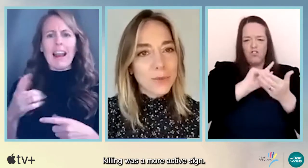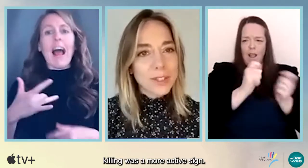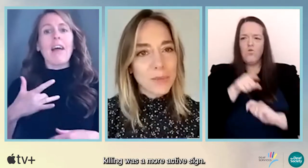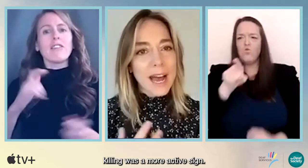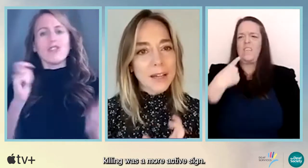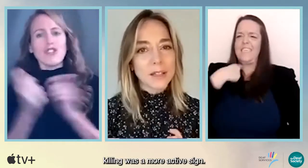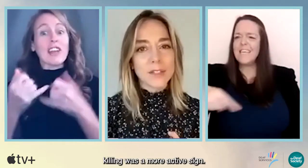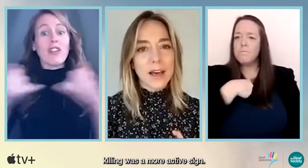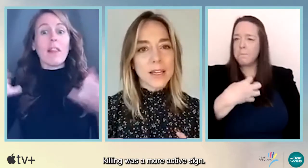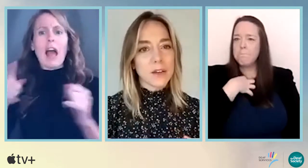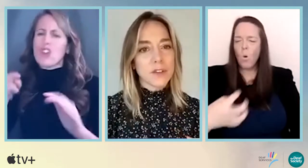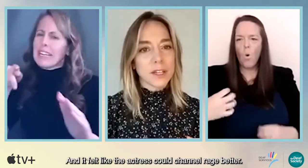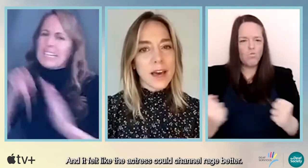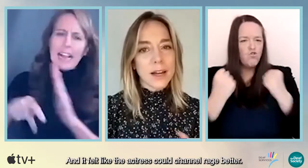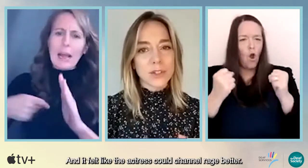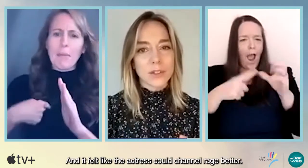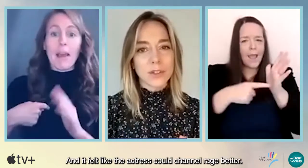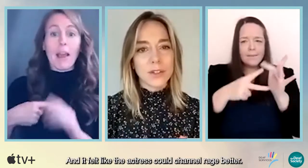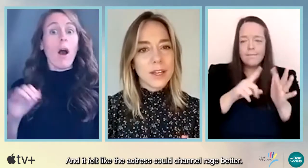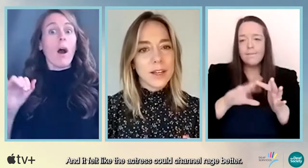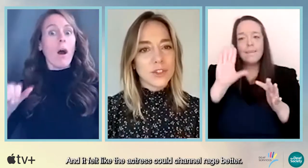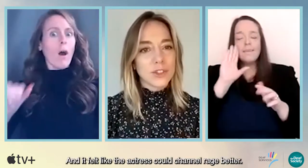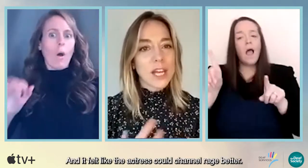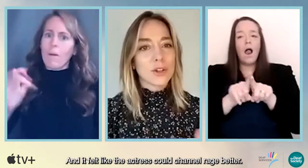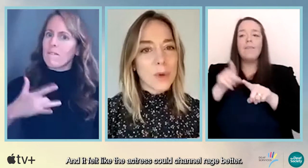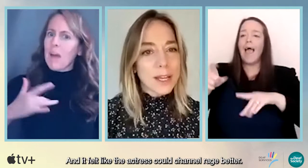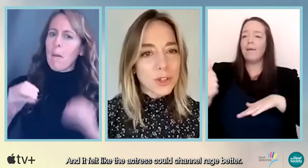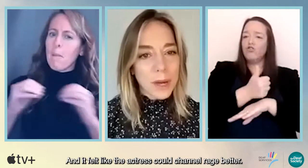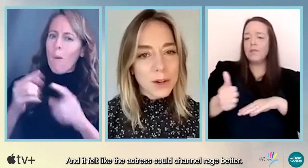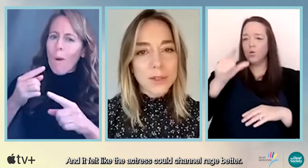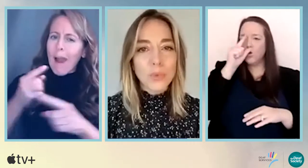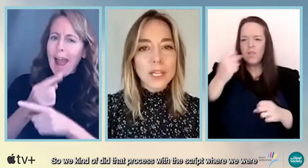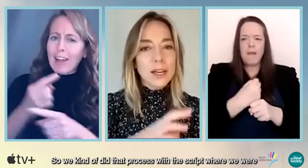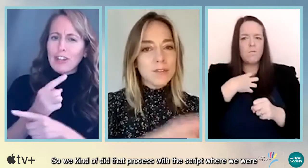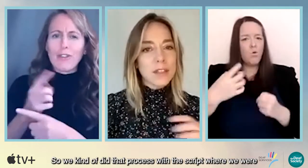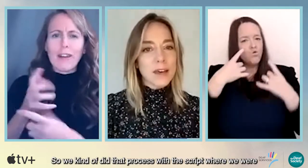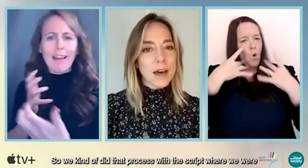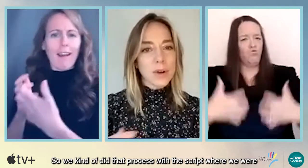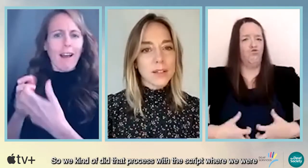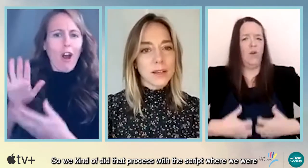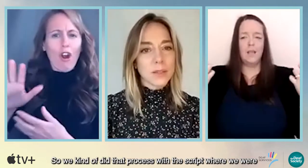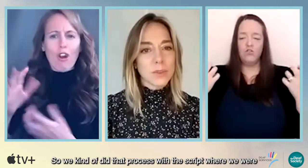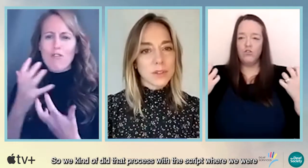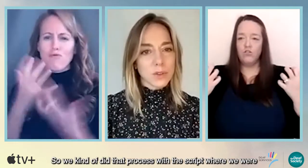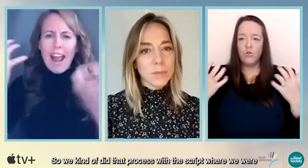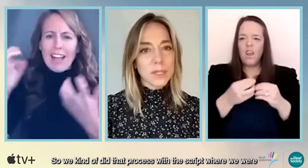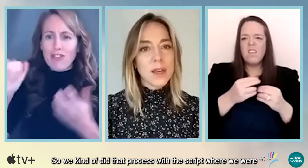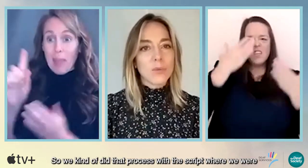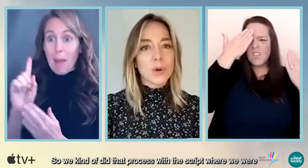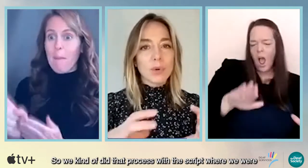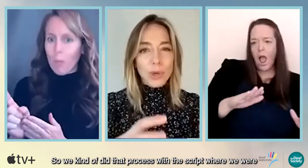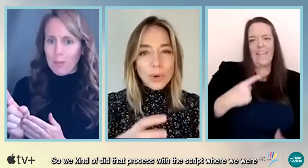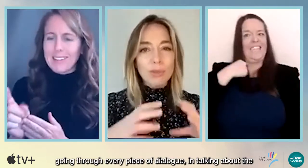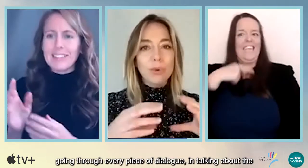killing was a more active sign. And it felt like the actress could channel rage better. So we kind of did that process with the script